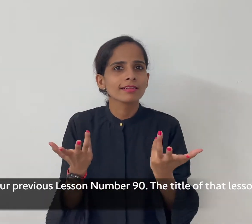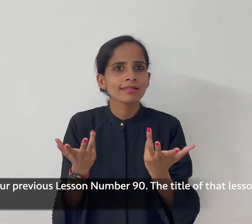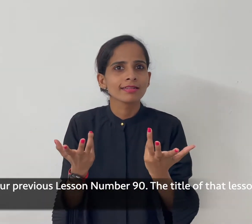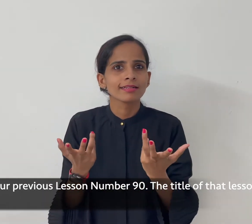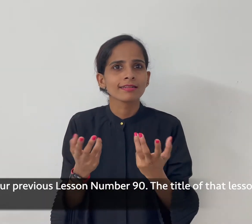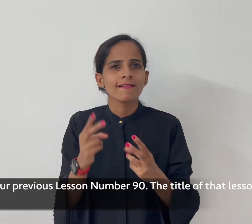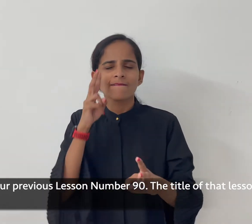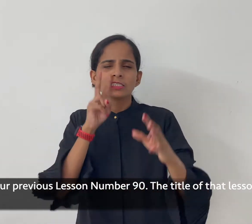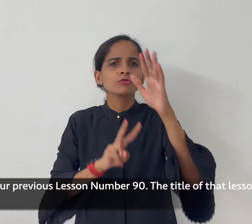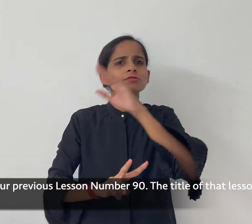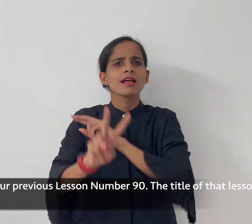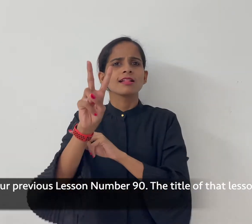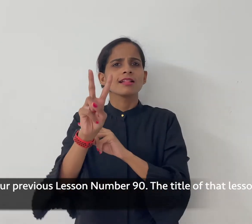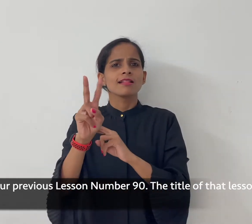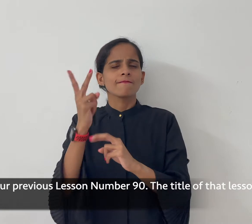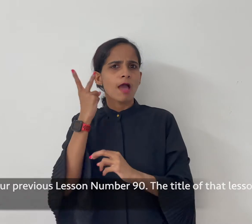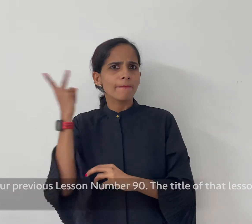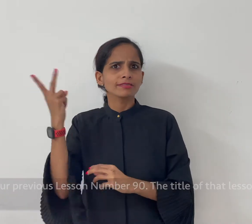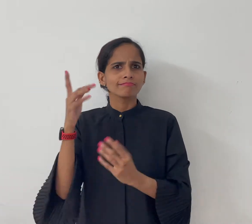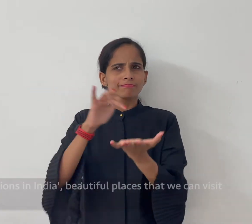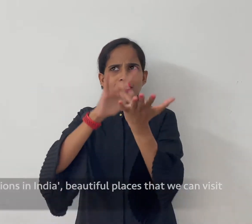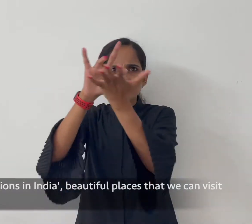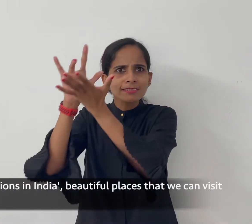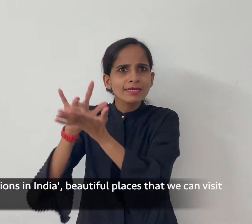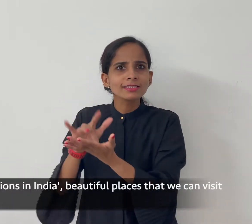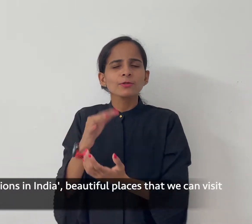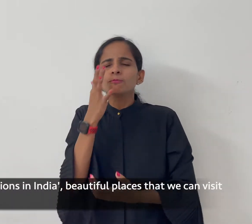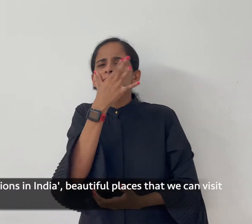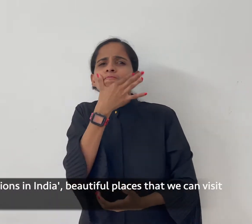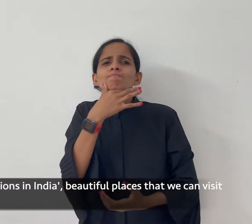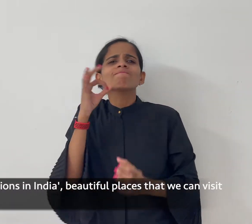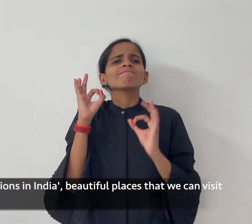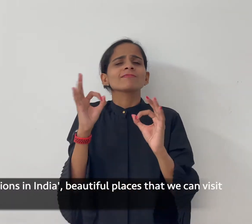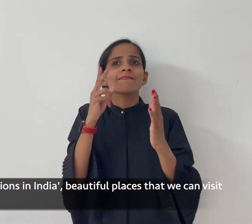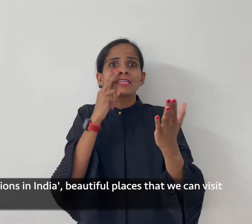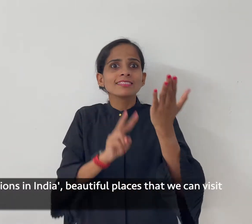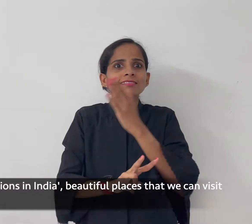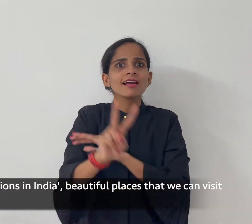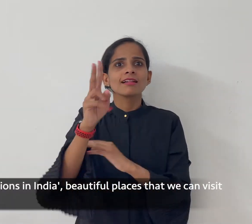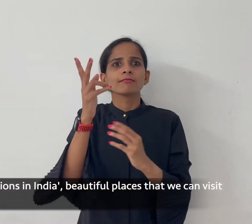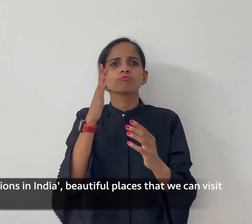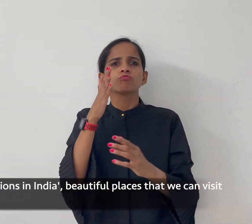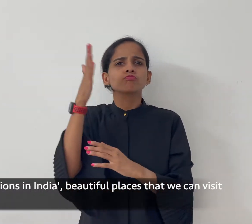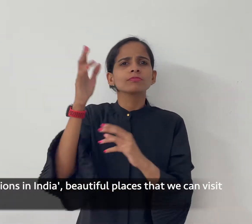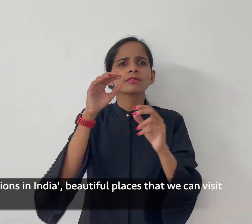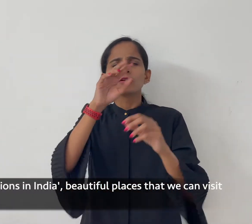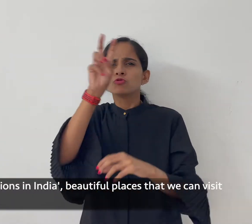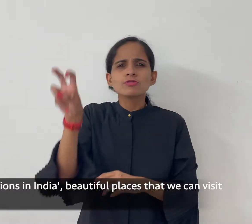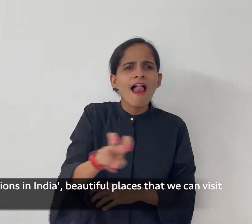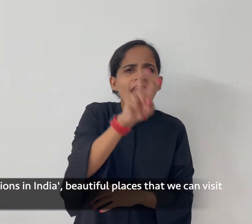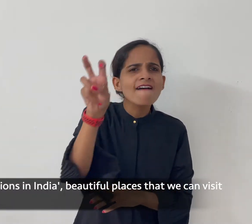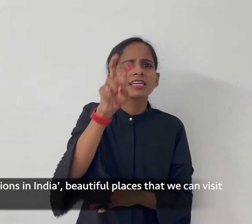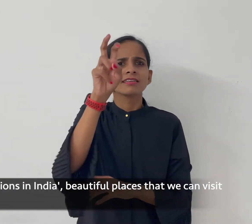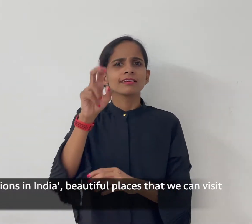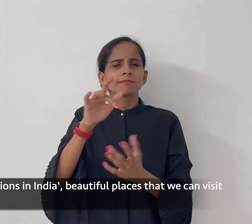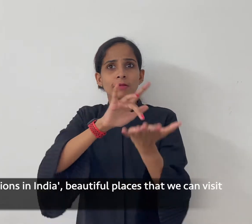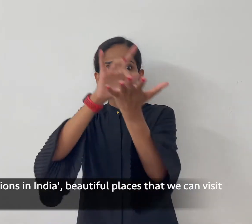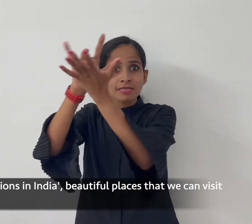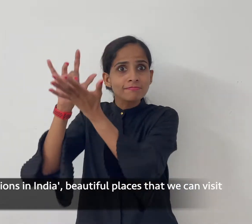is Touristic Destinations in India, beautiful places that we can visit.